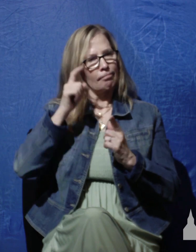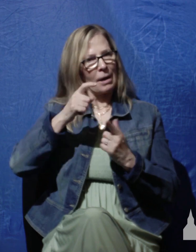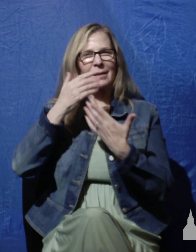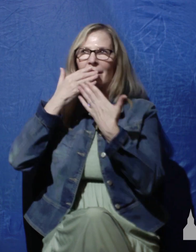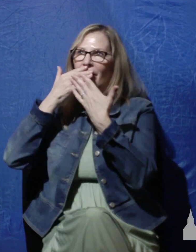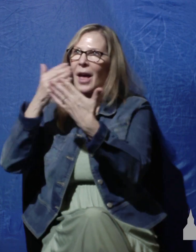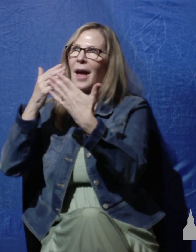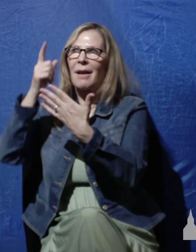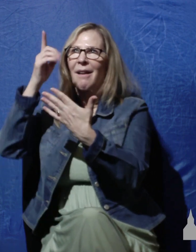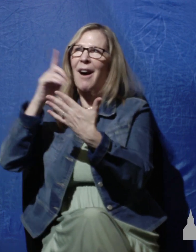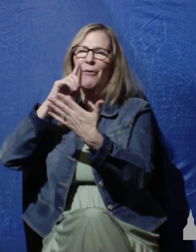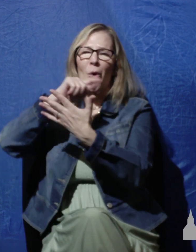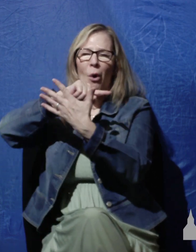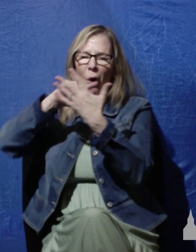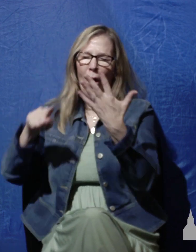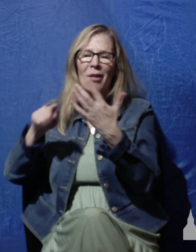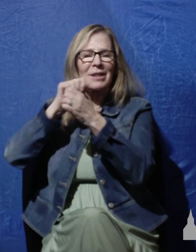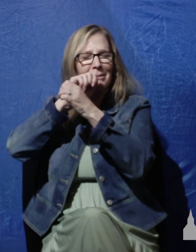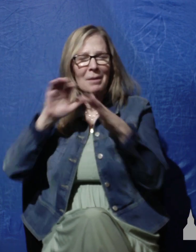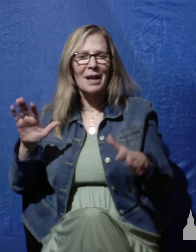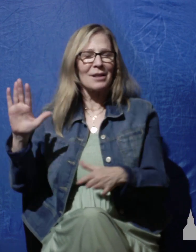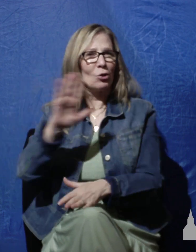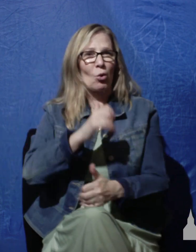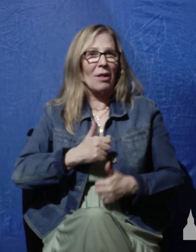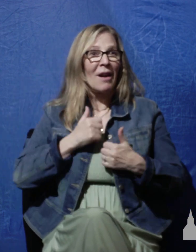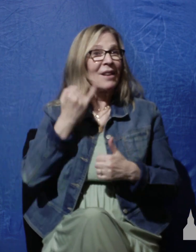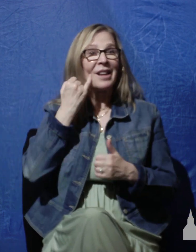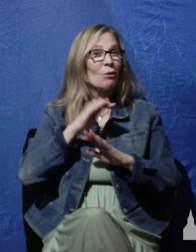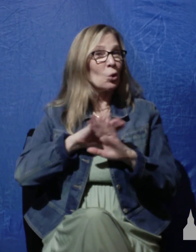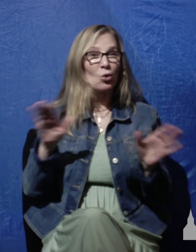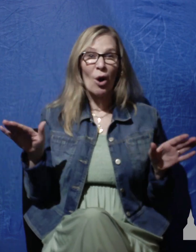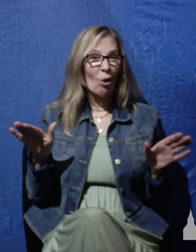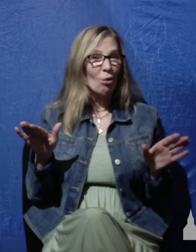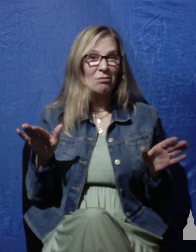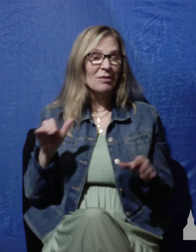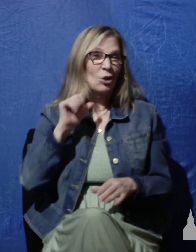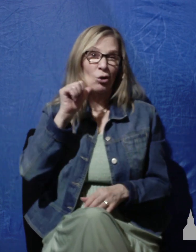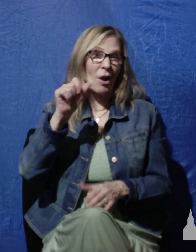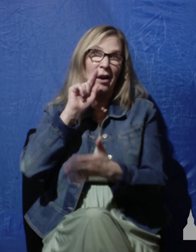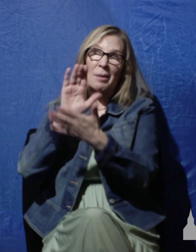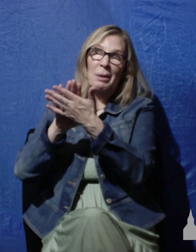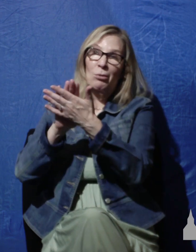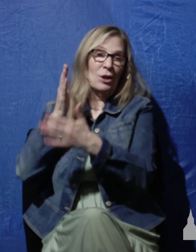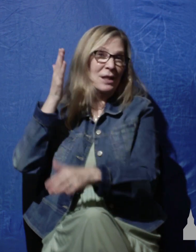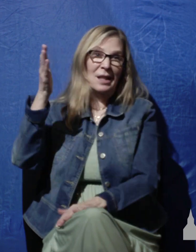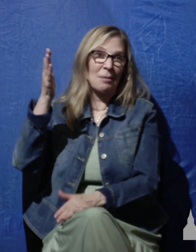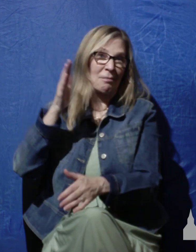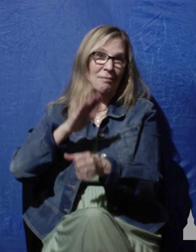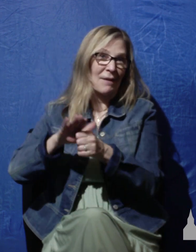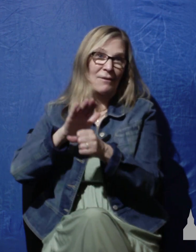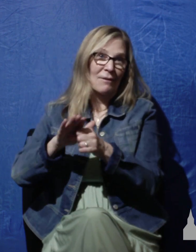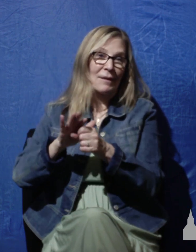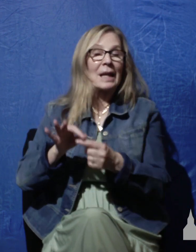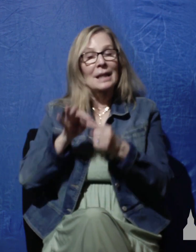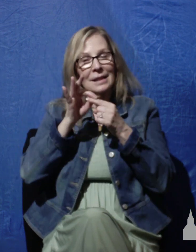for all of his blessings in your life if you don't do that you're not going to be praising him except when you're on a high note